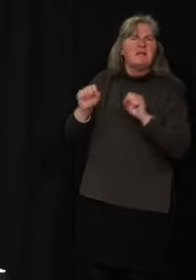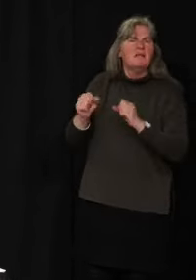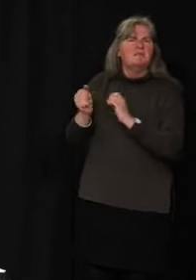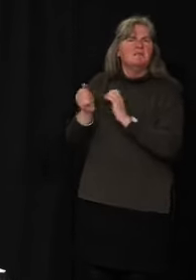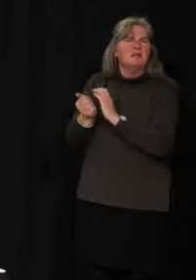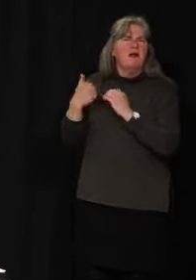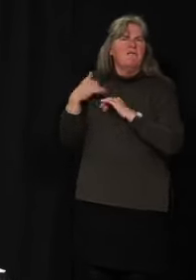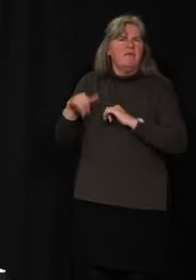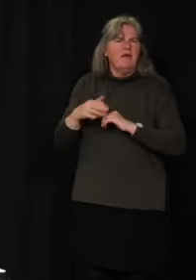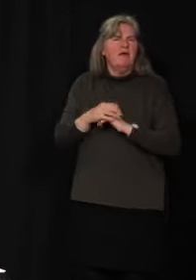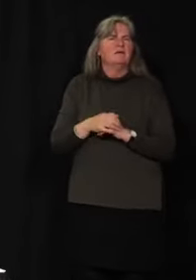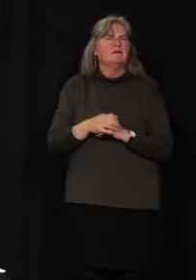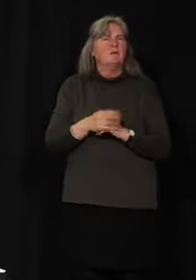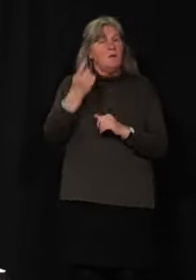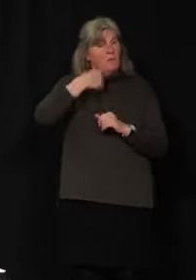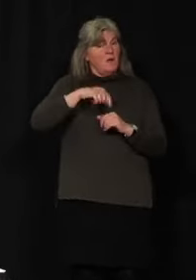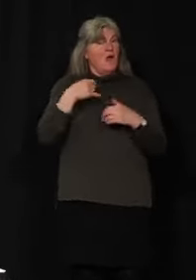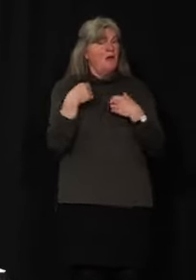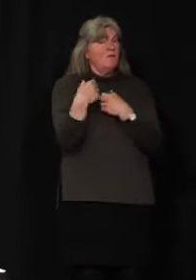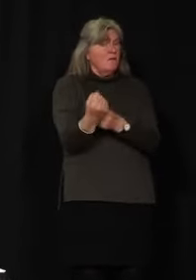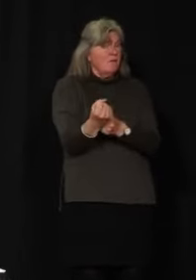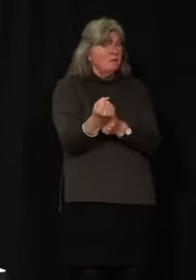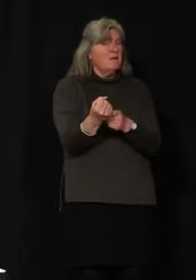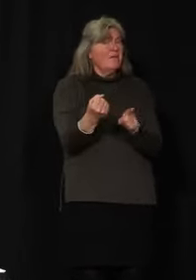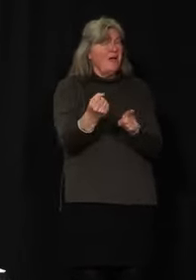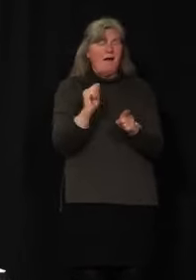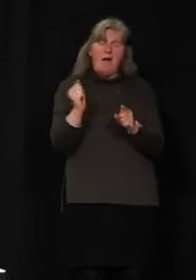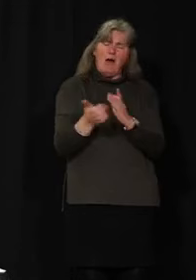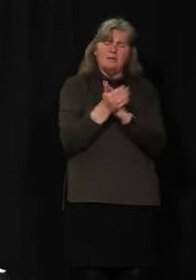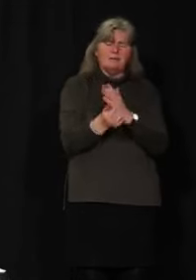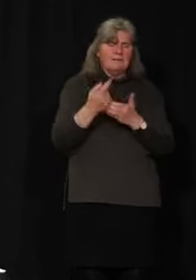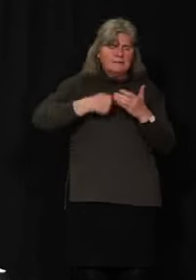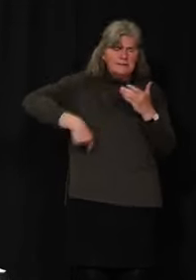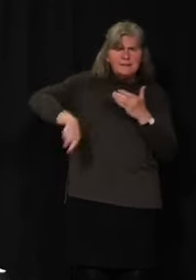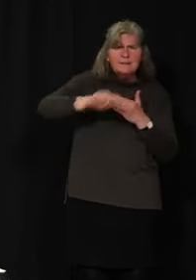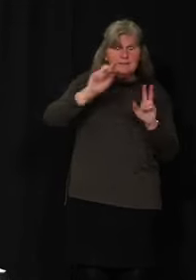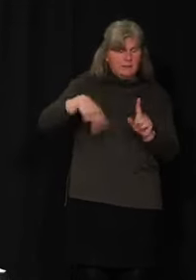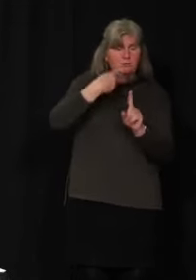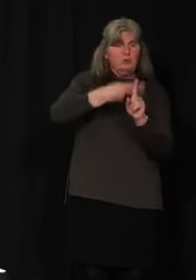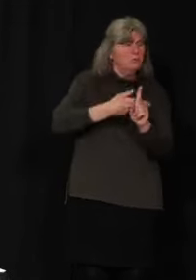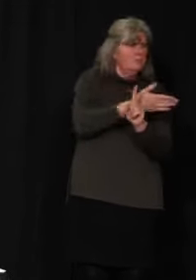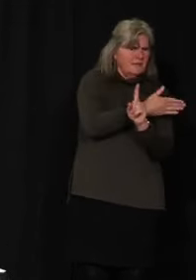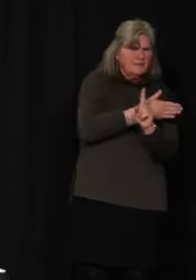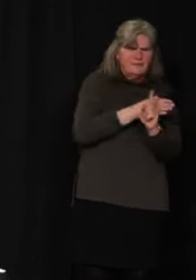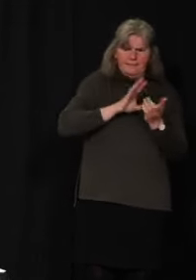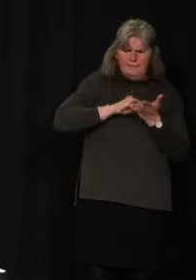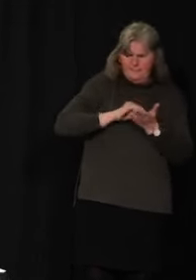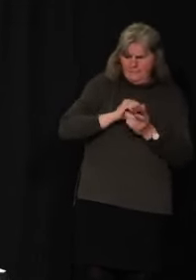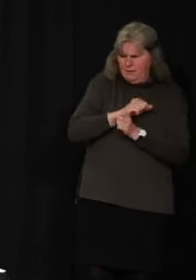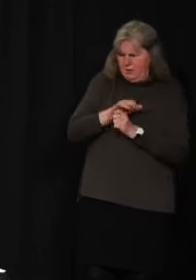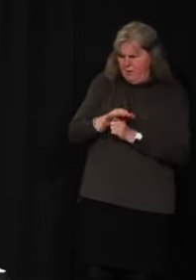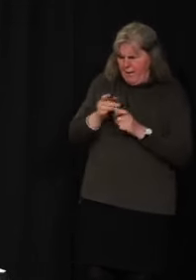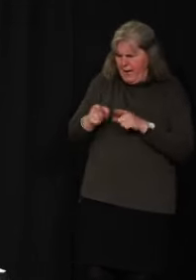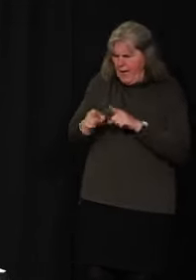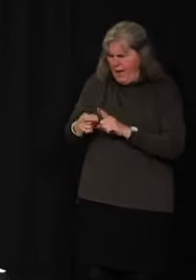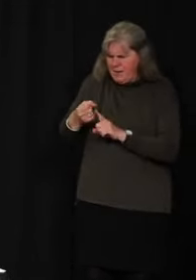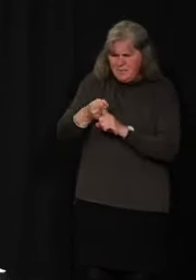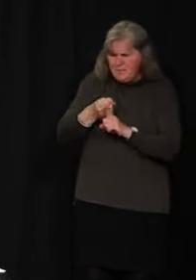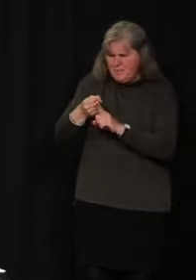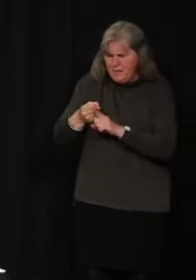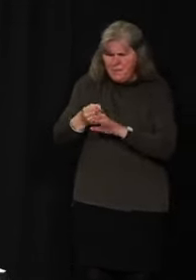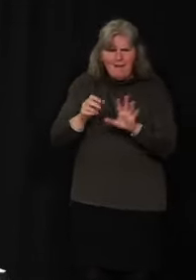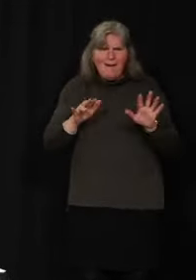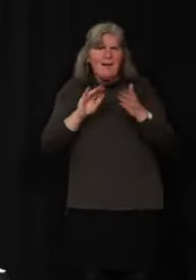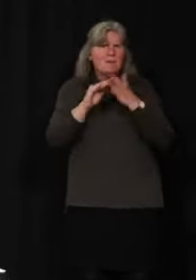It is that confidence and all the skills that we have gained in the past two months that allows us to begin